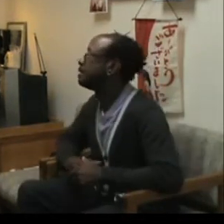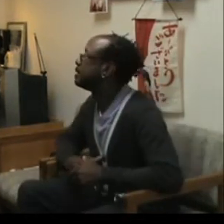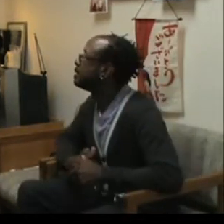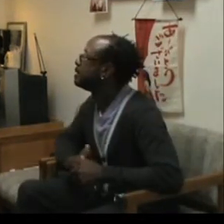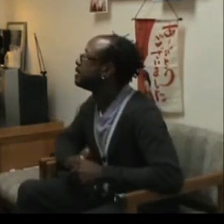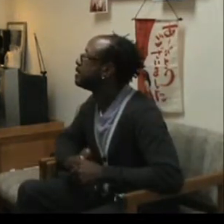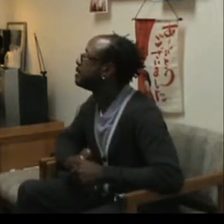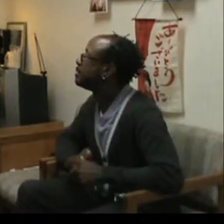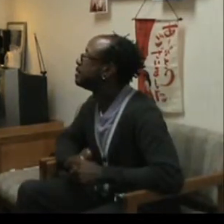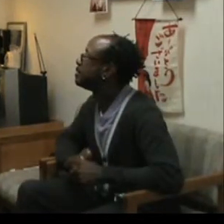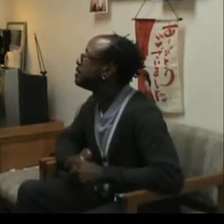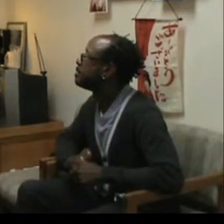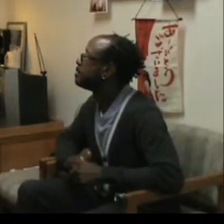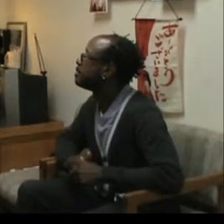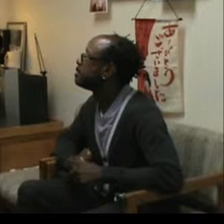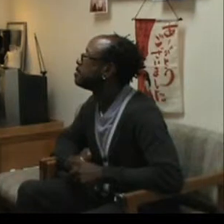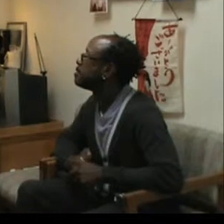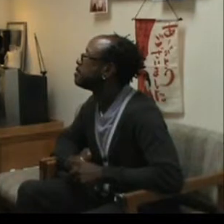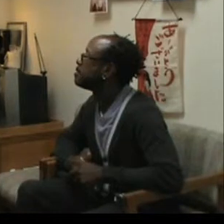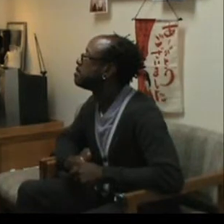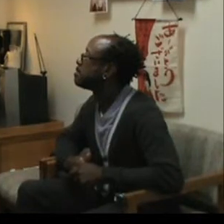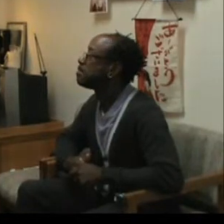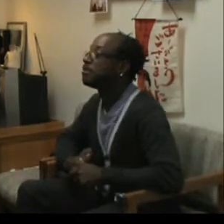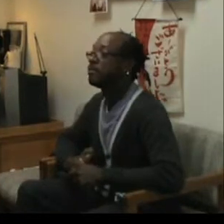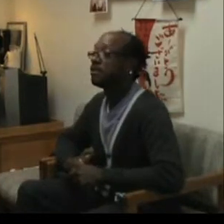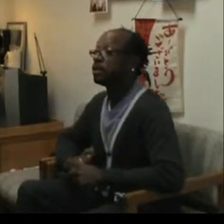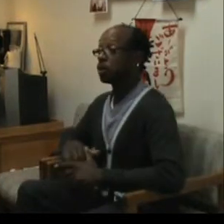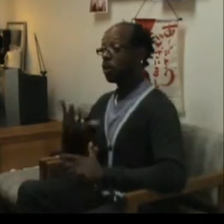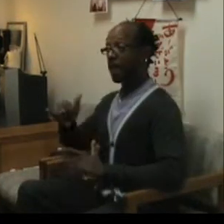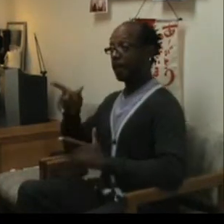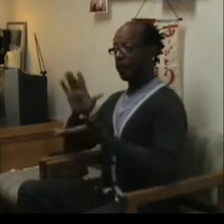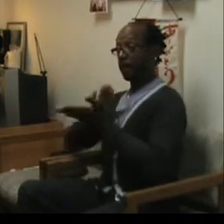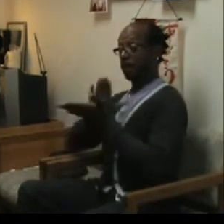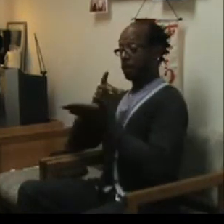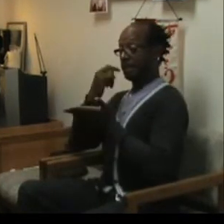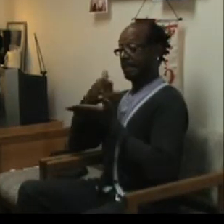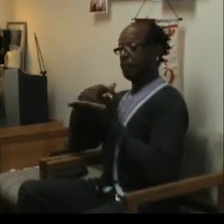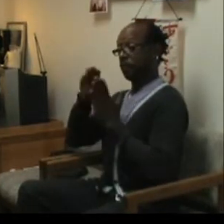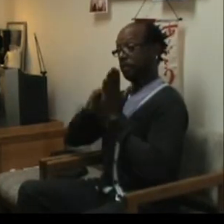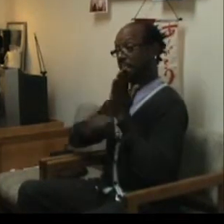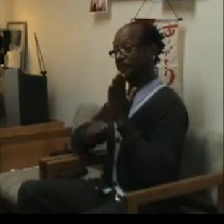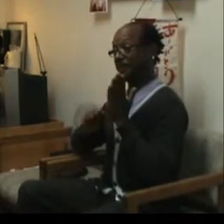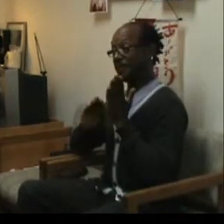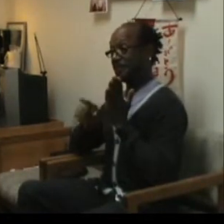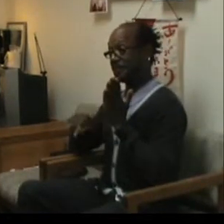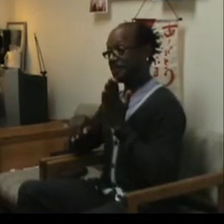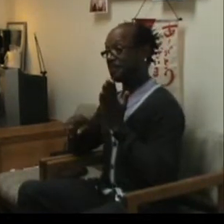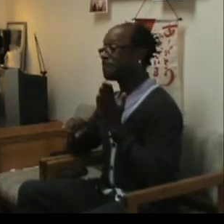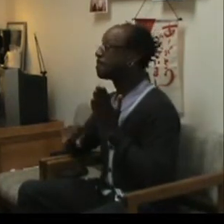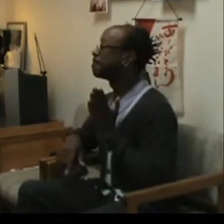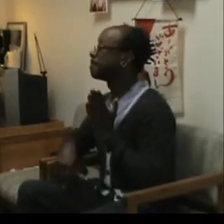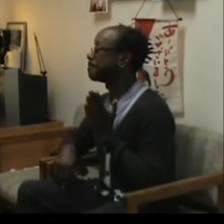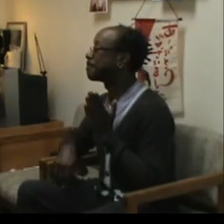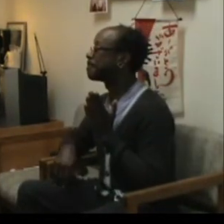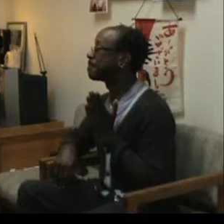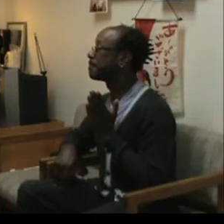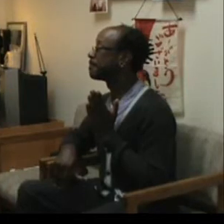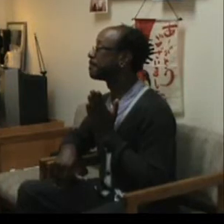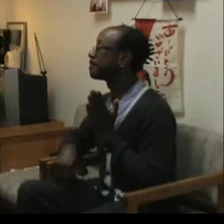And the long questionnaire form, that big one she just filled out, that falls into this